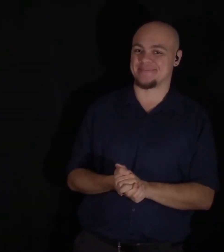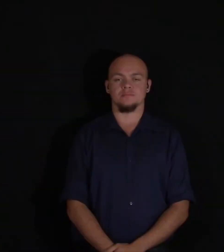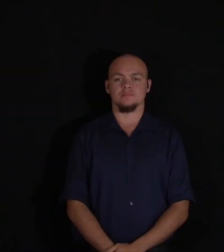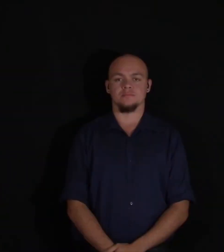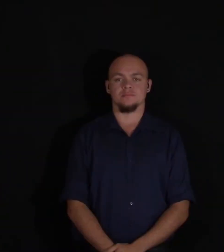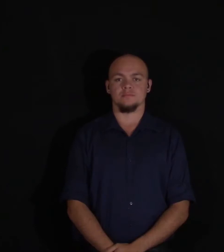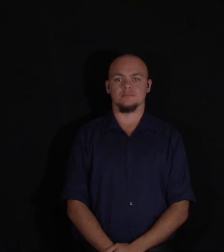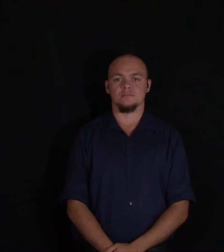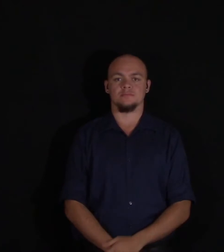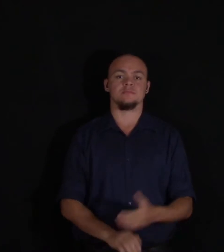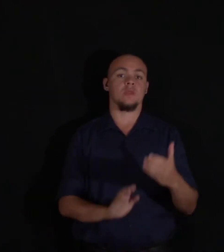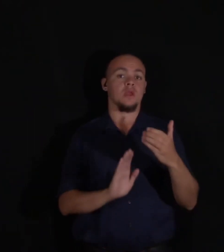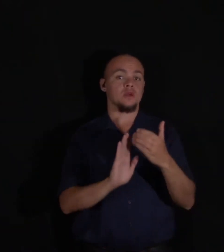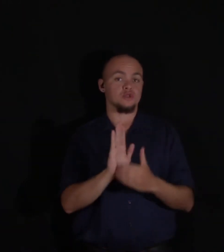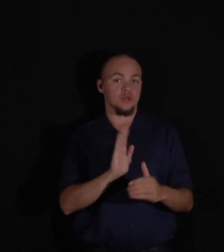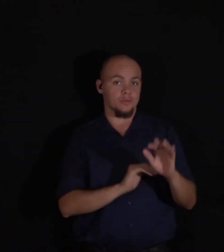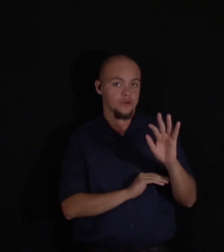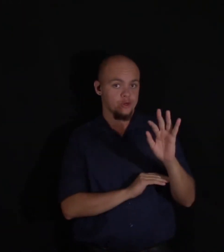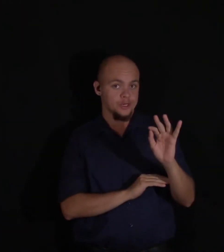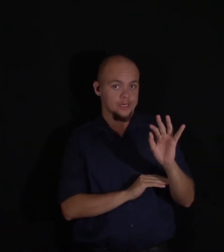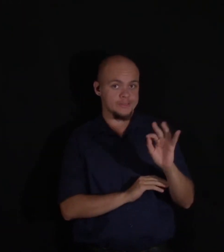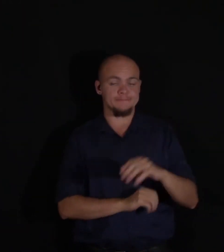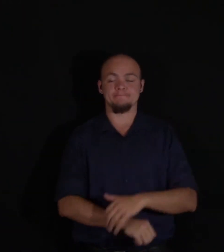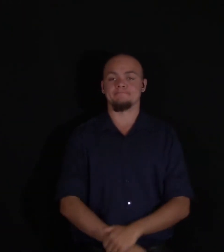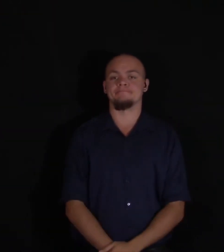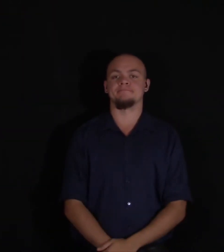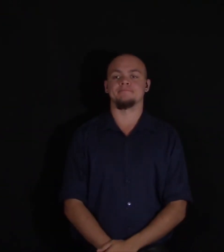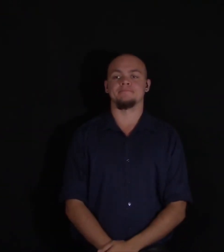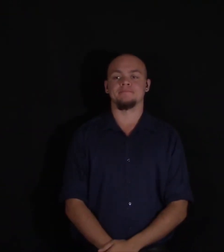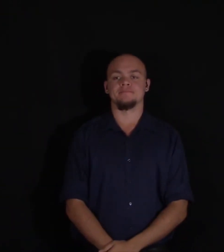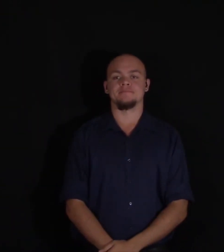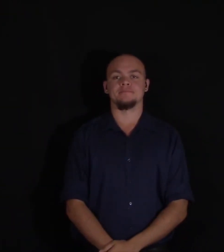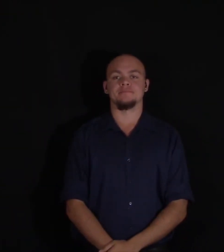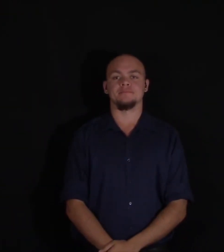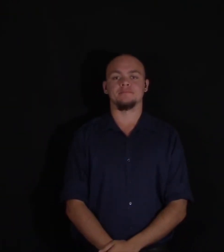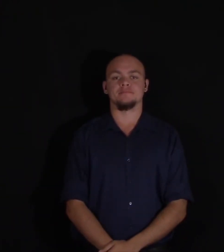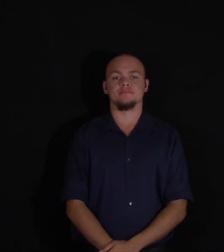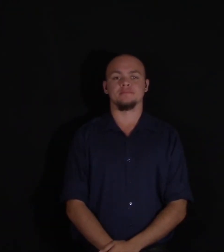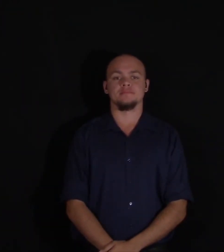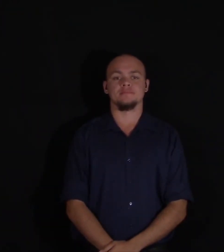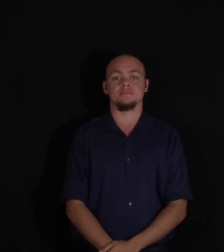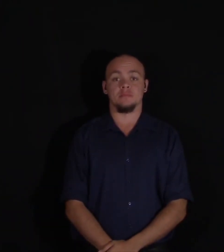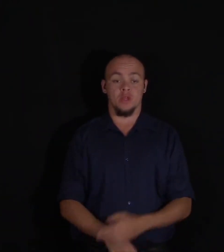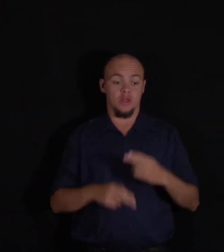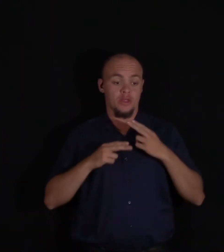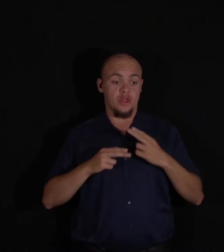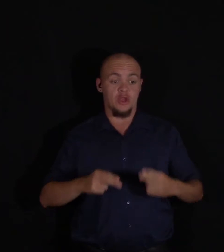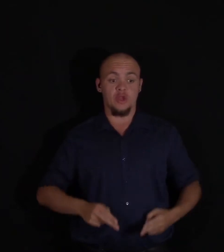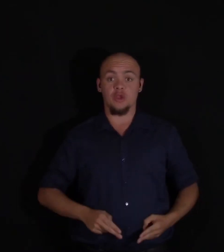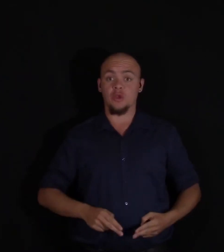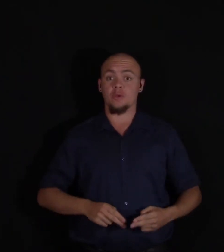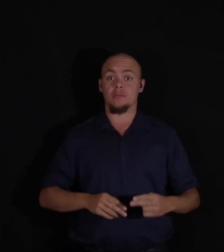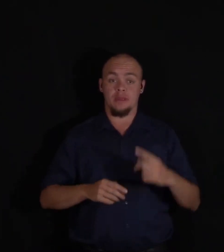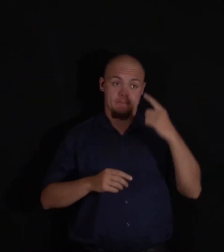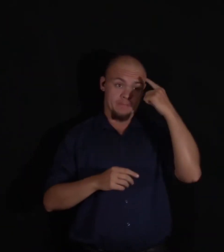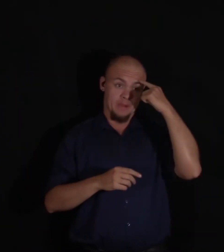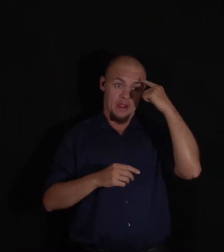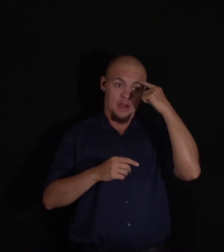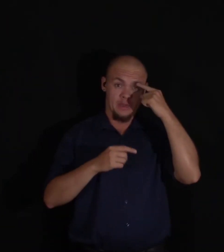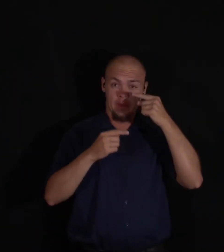Chapter 9 Nothing is more painful to the human mind than, after the feelings have been worked